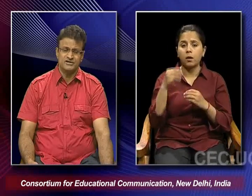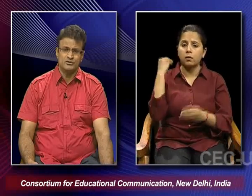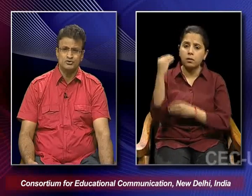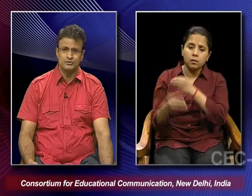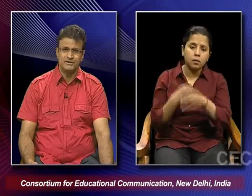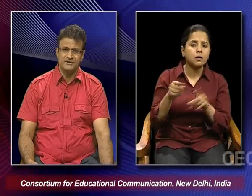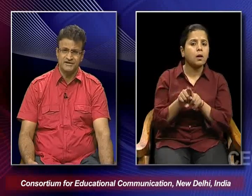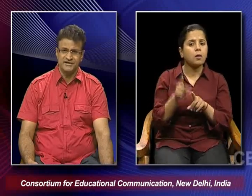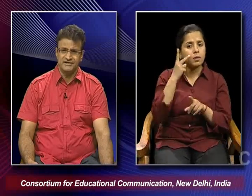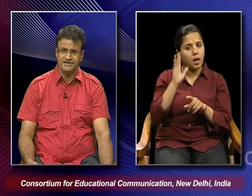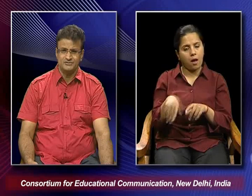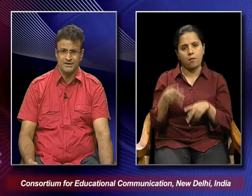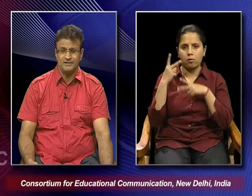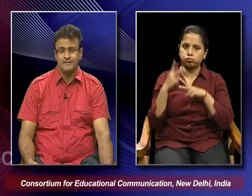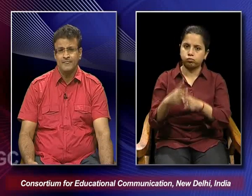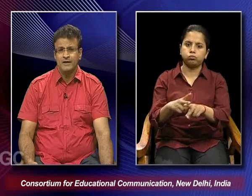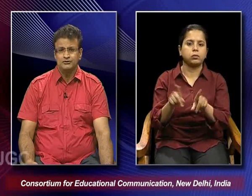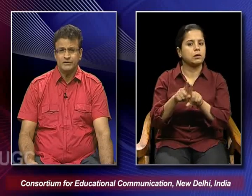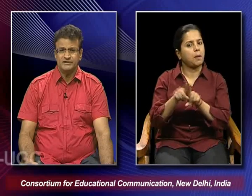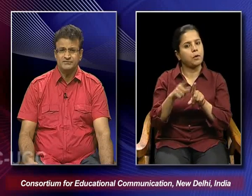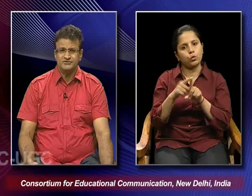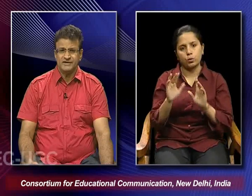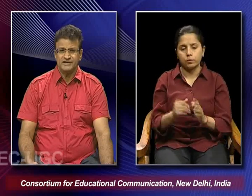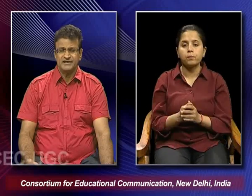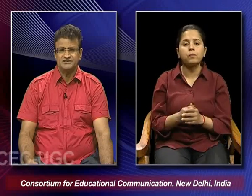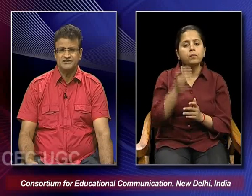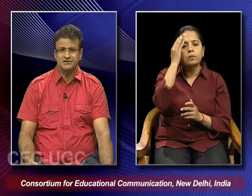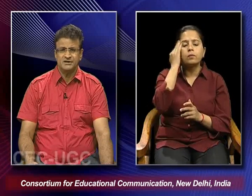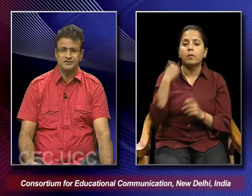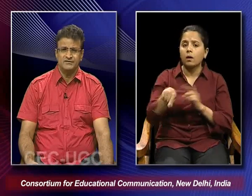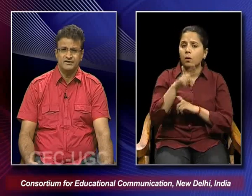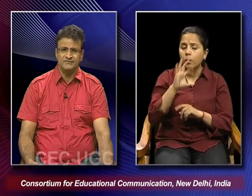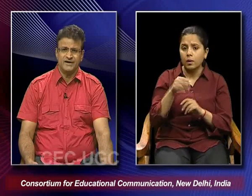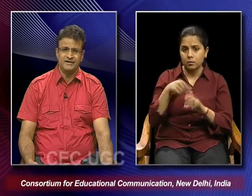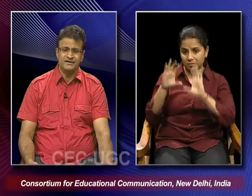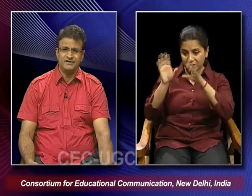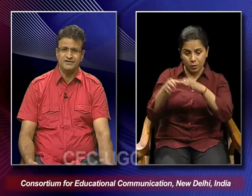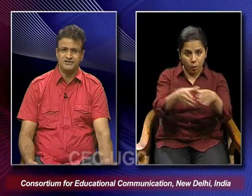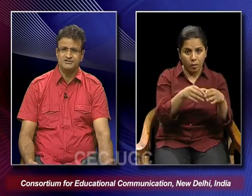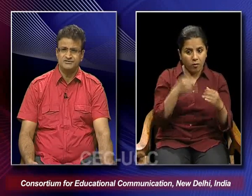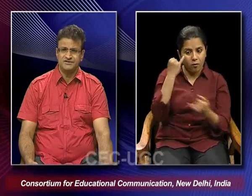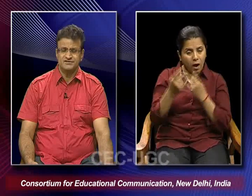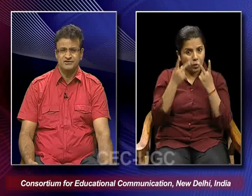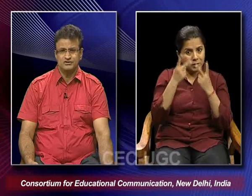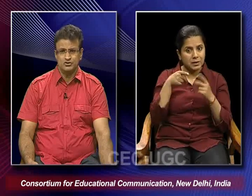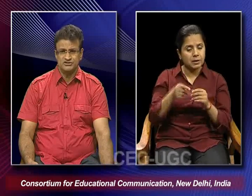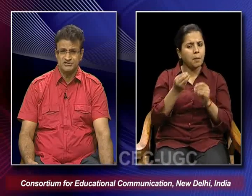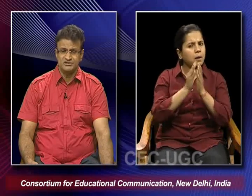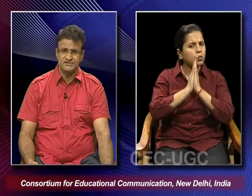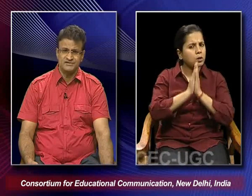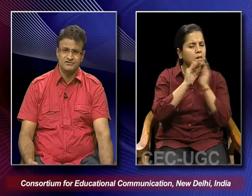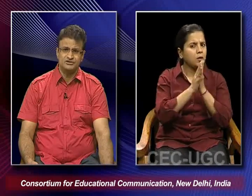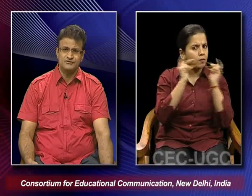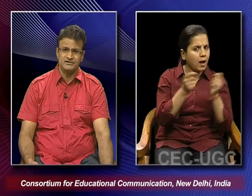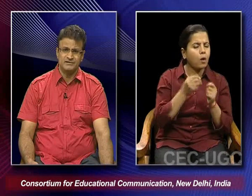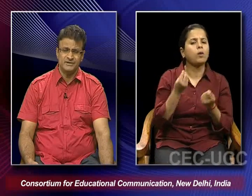are also being maintained as well. So, in terms of categorization we find that the religious festivals or seasonal